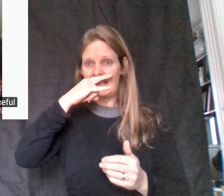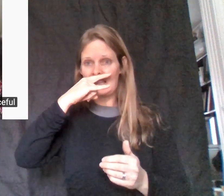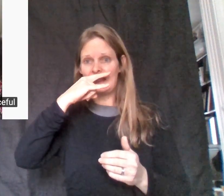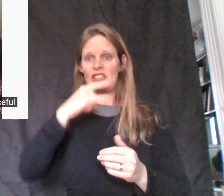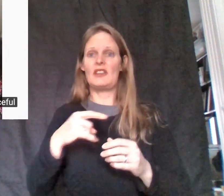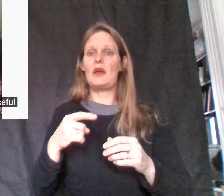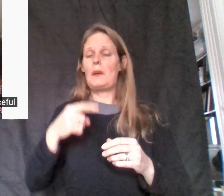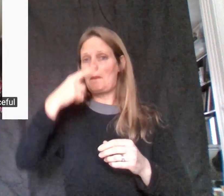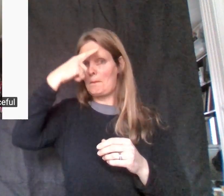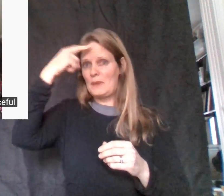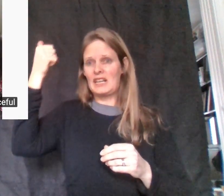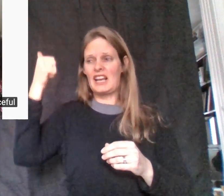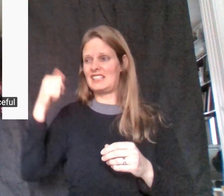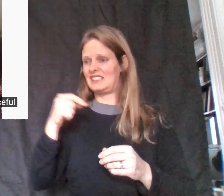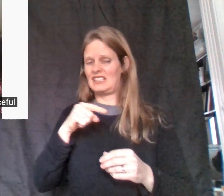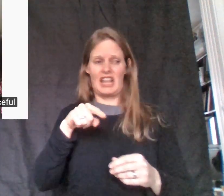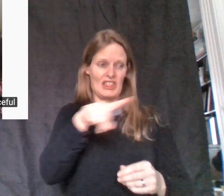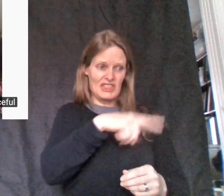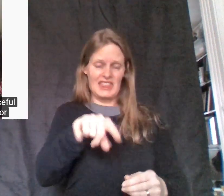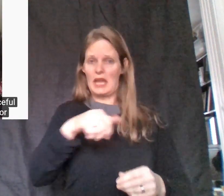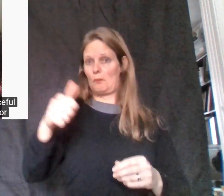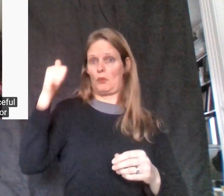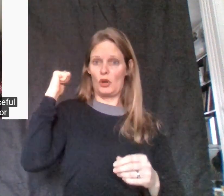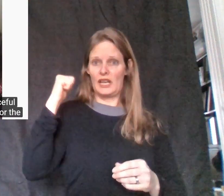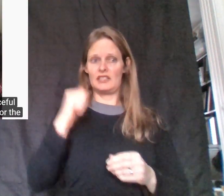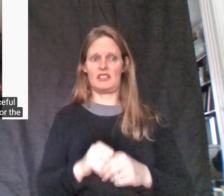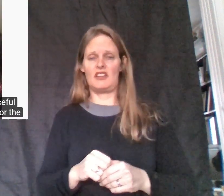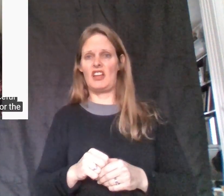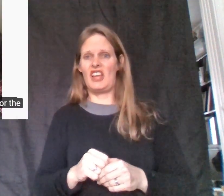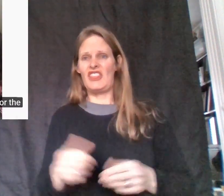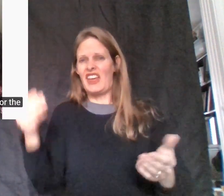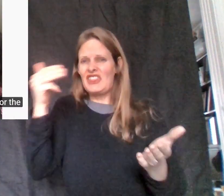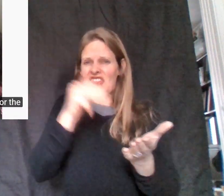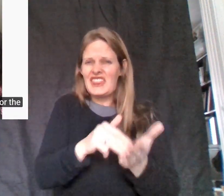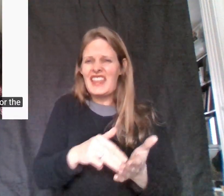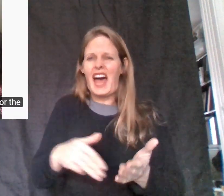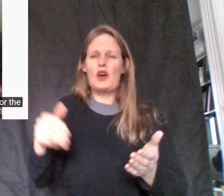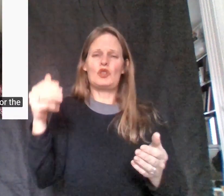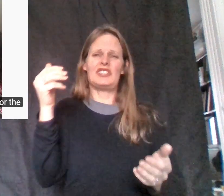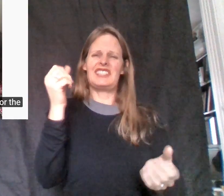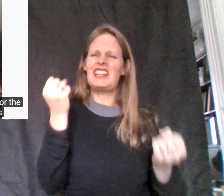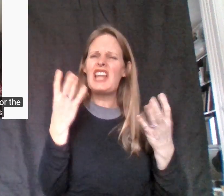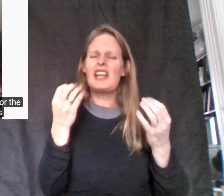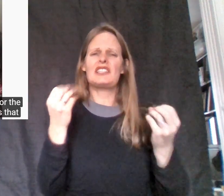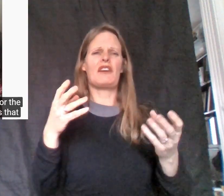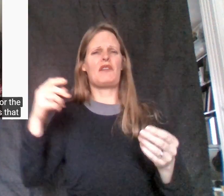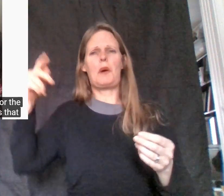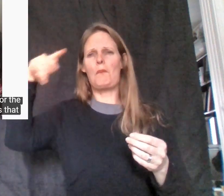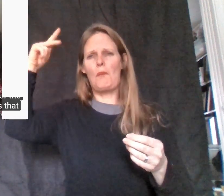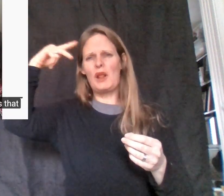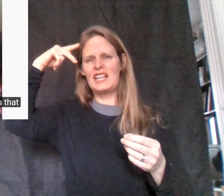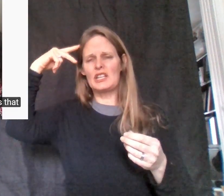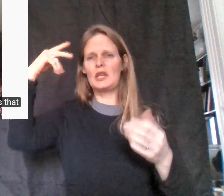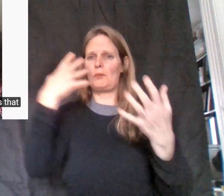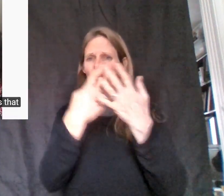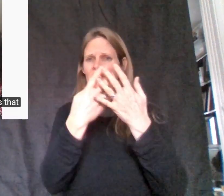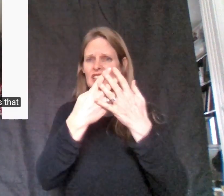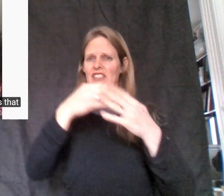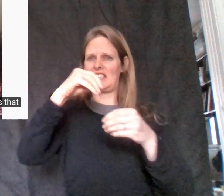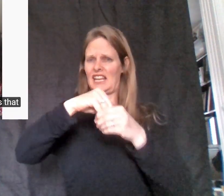Where's your outrage for the thousands of political prisoners that are in Iran right now?